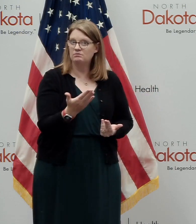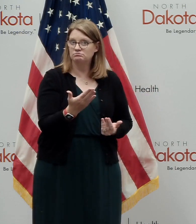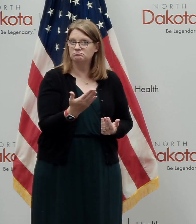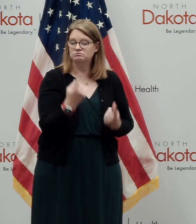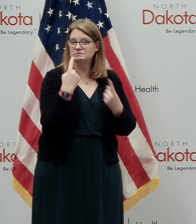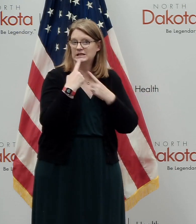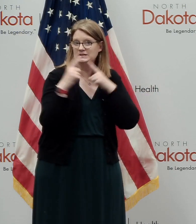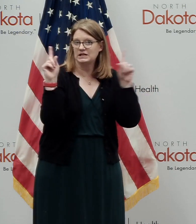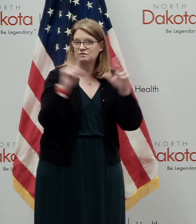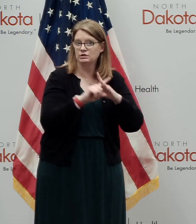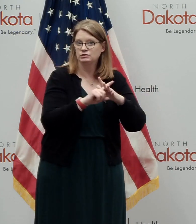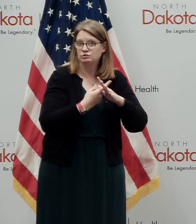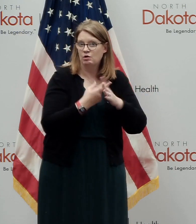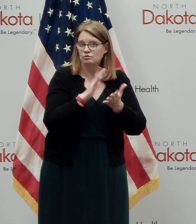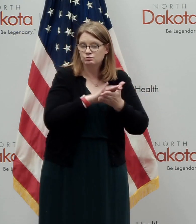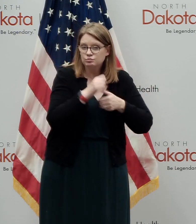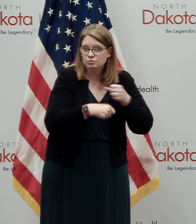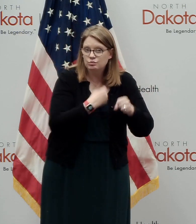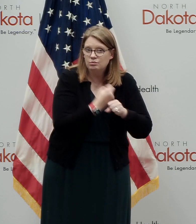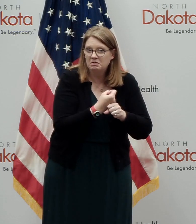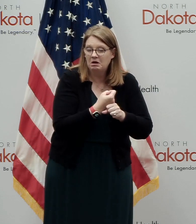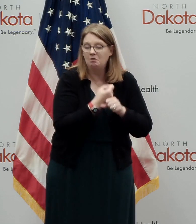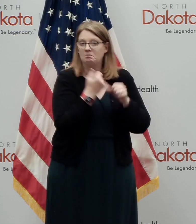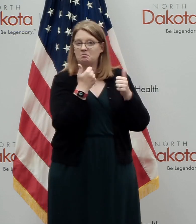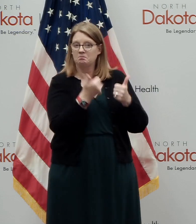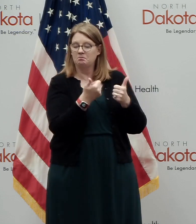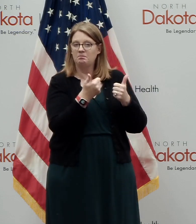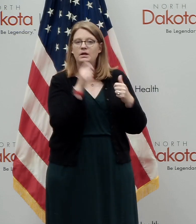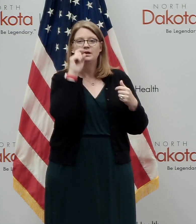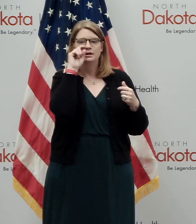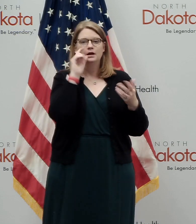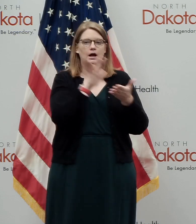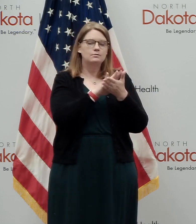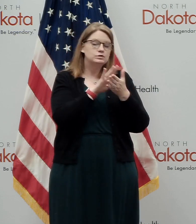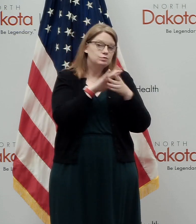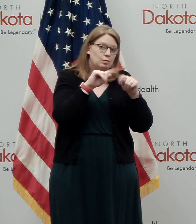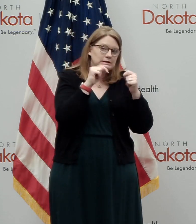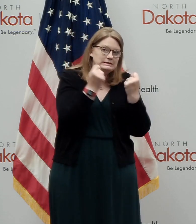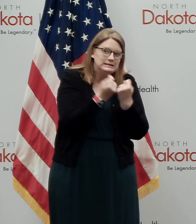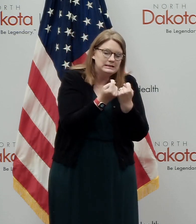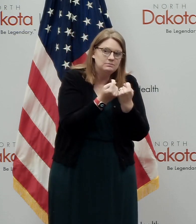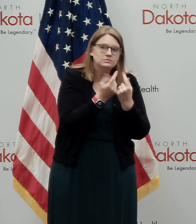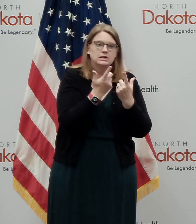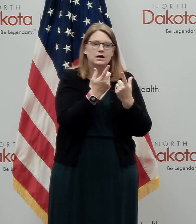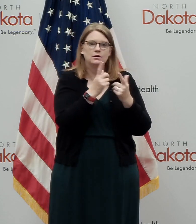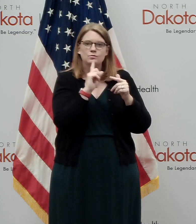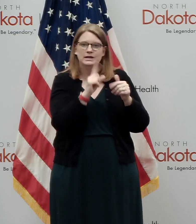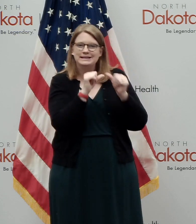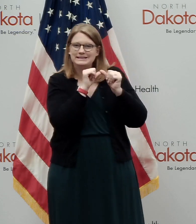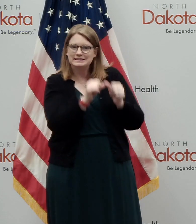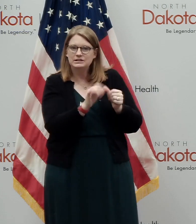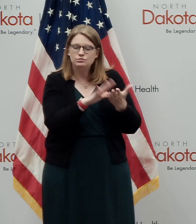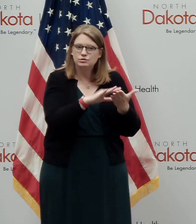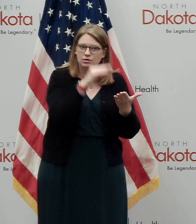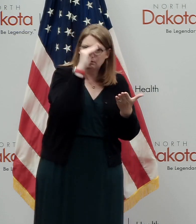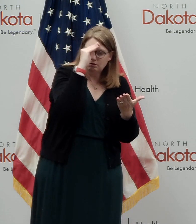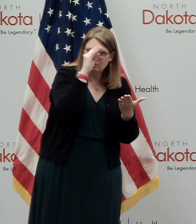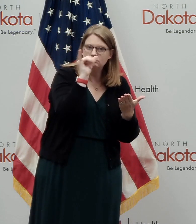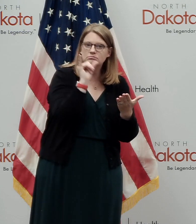successful start to the school year. The school teams are continuing to learn as they go and make